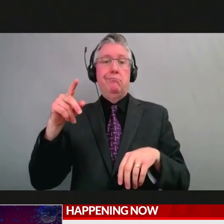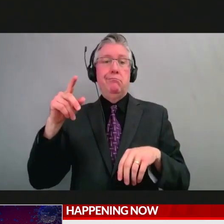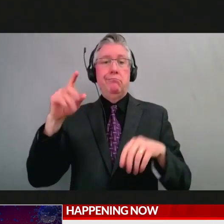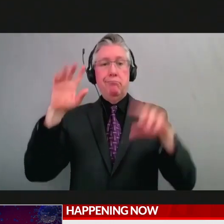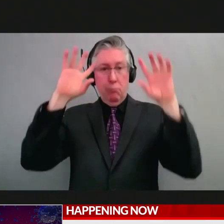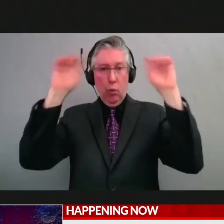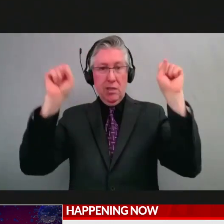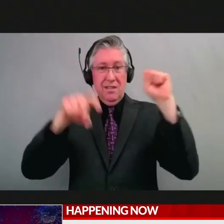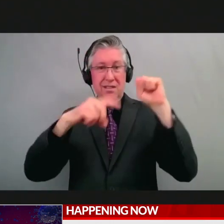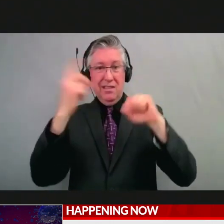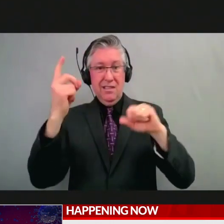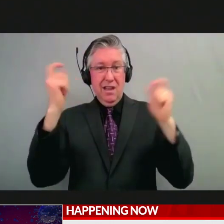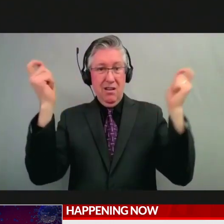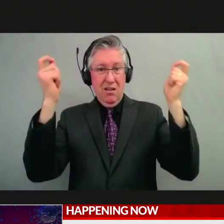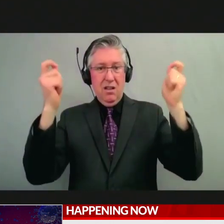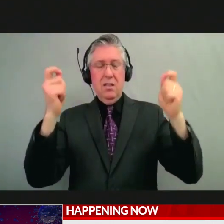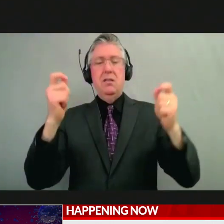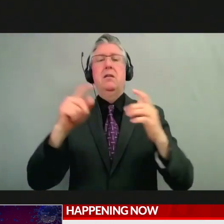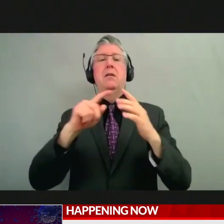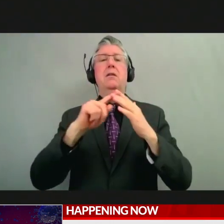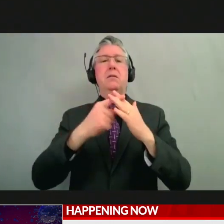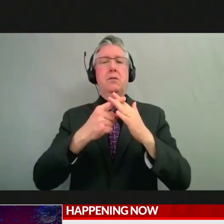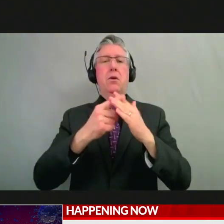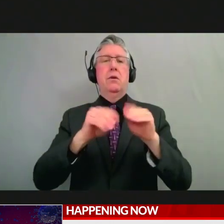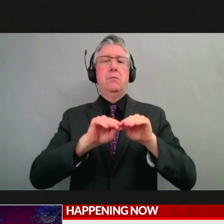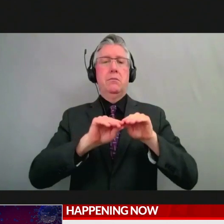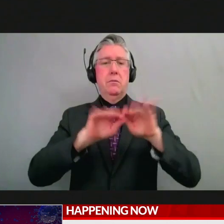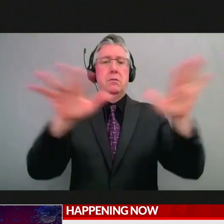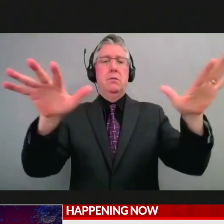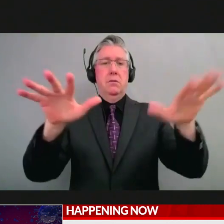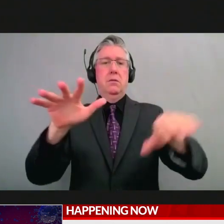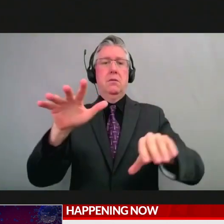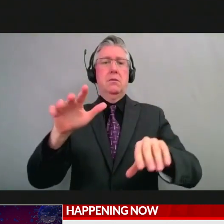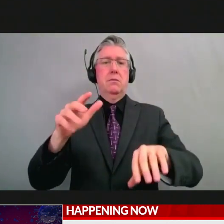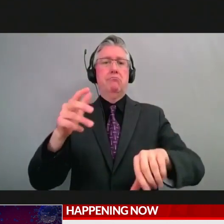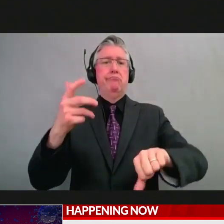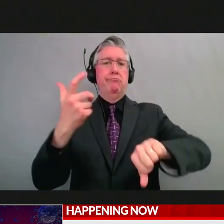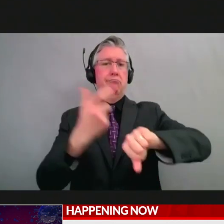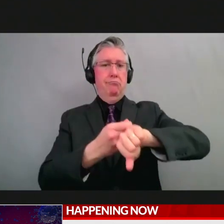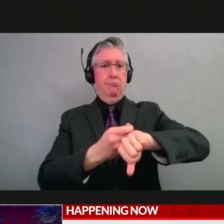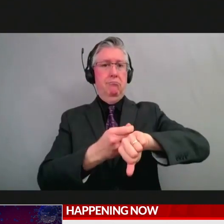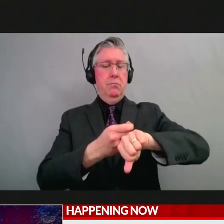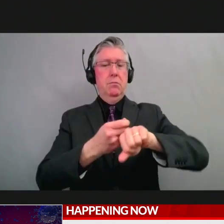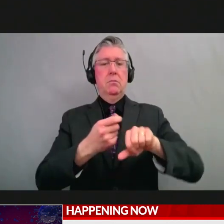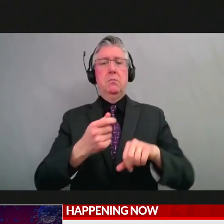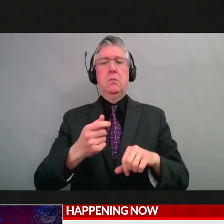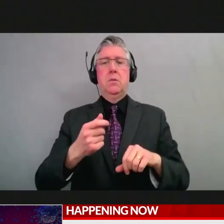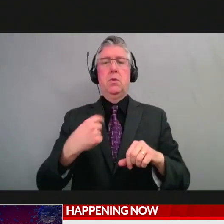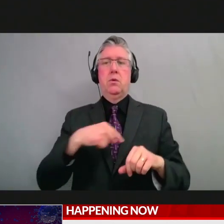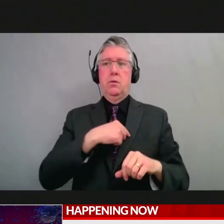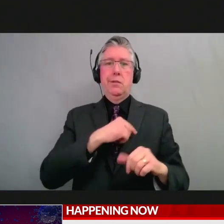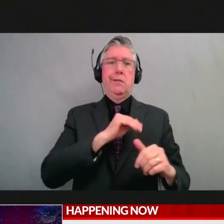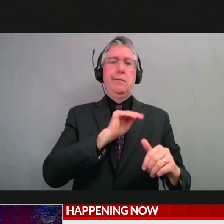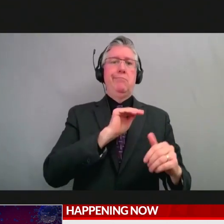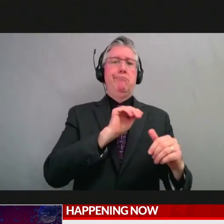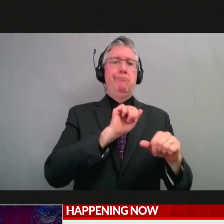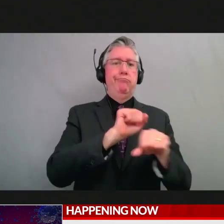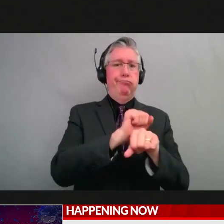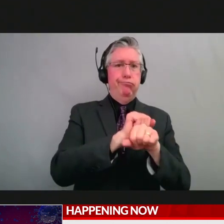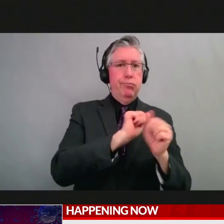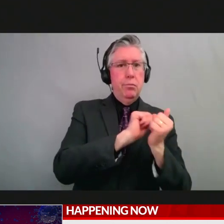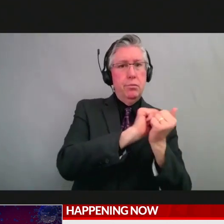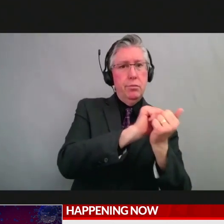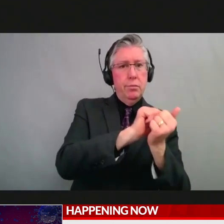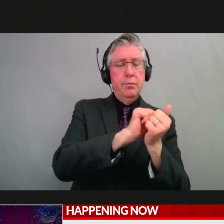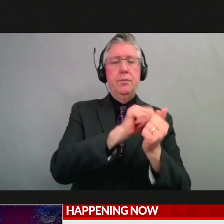a vaccine may become available. And so we are working with all of our providers to encourage them